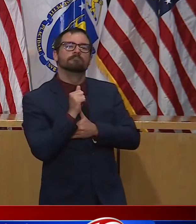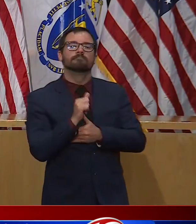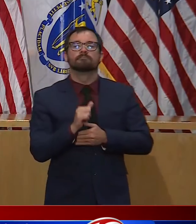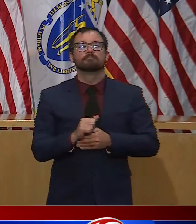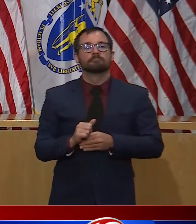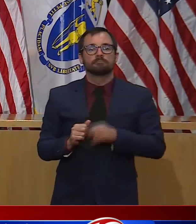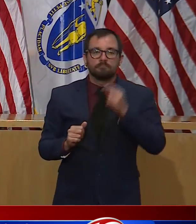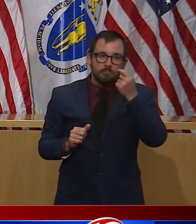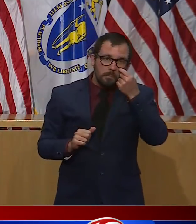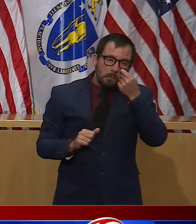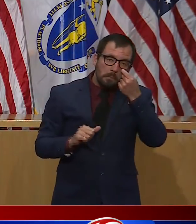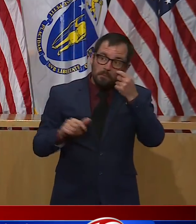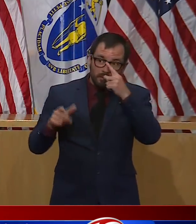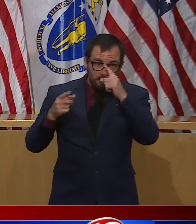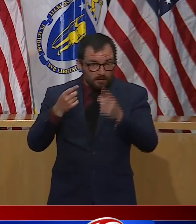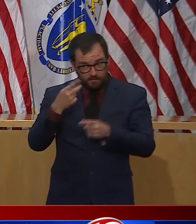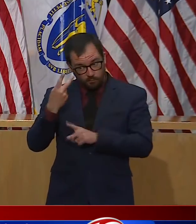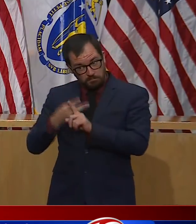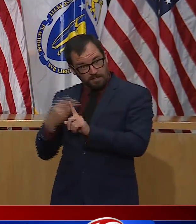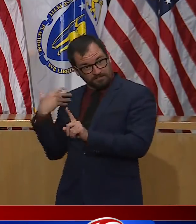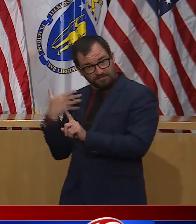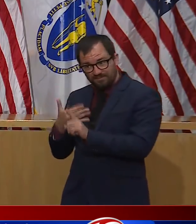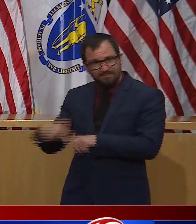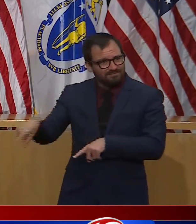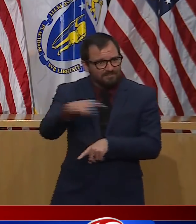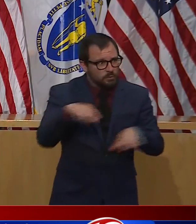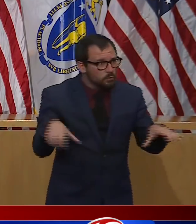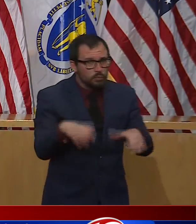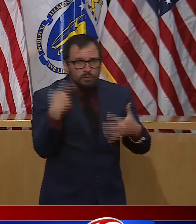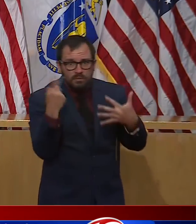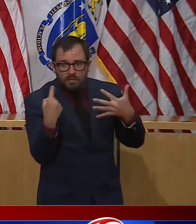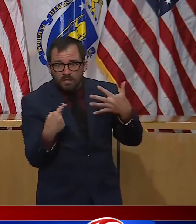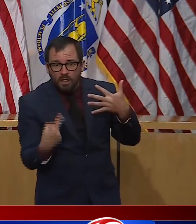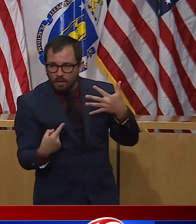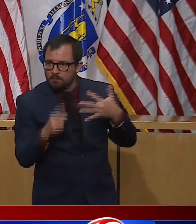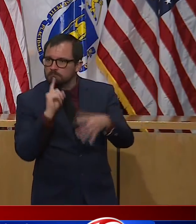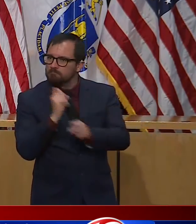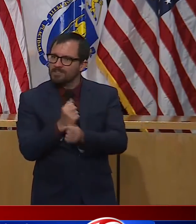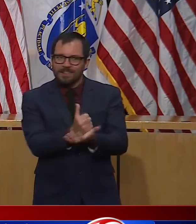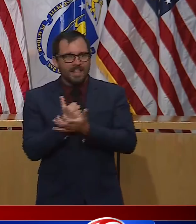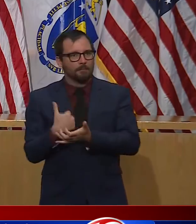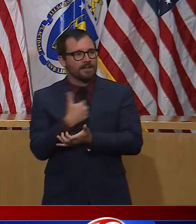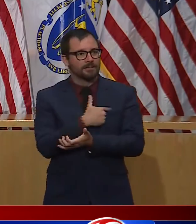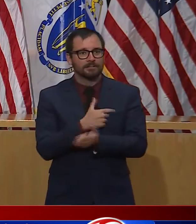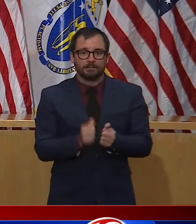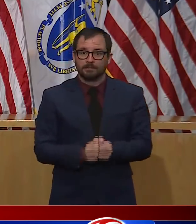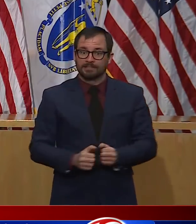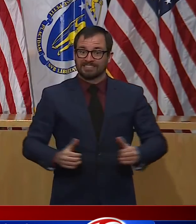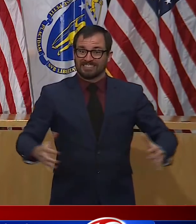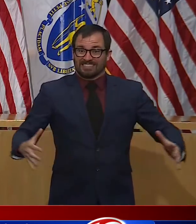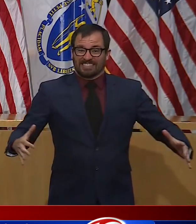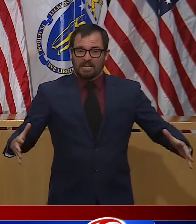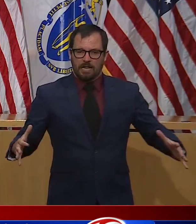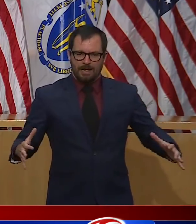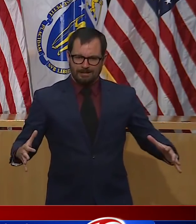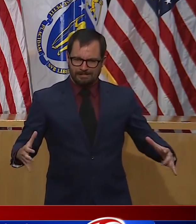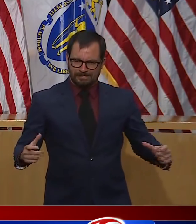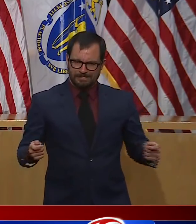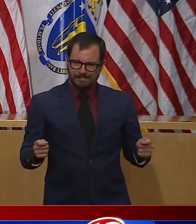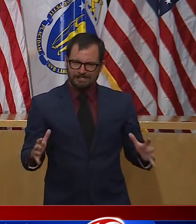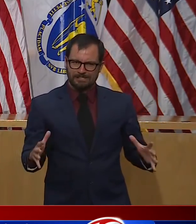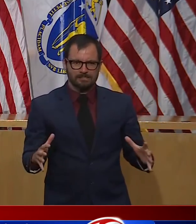keep up the fight and don't do the things that we all know we have to do and know we can do,